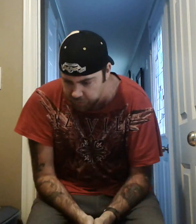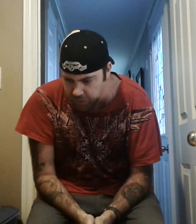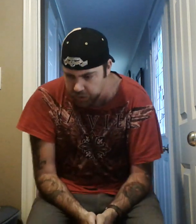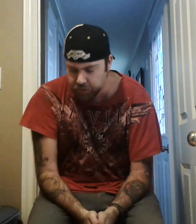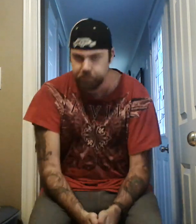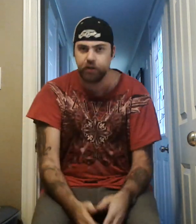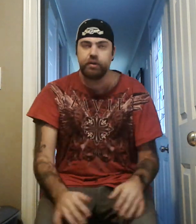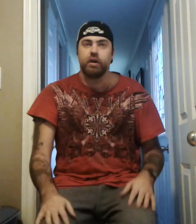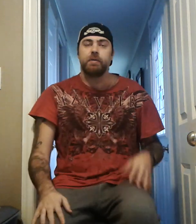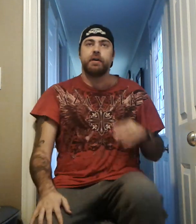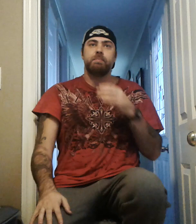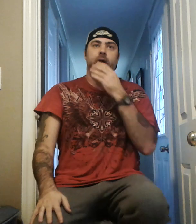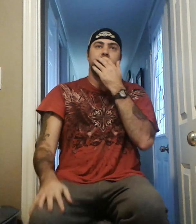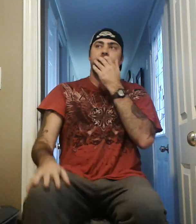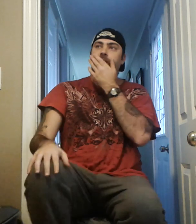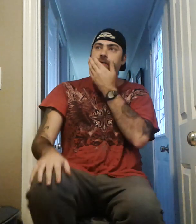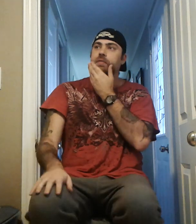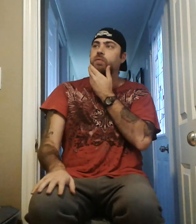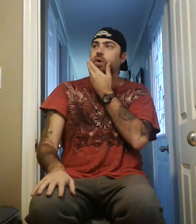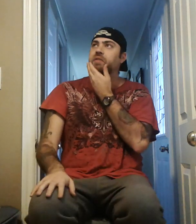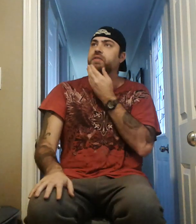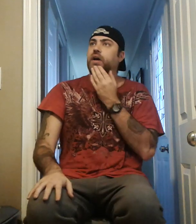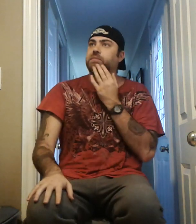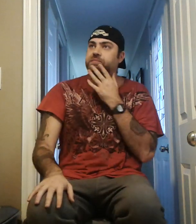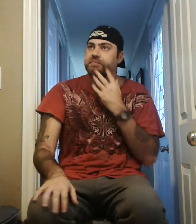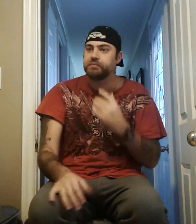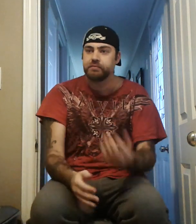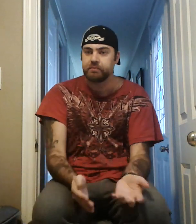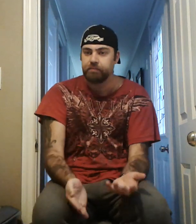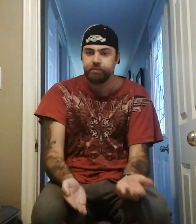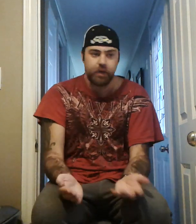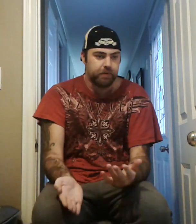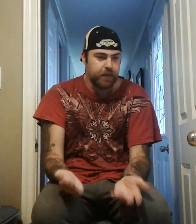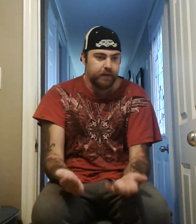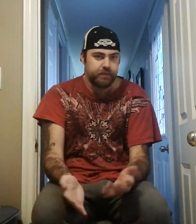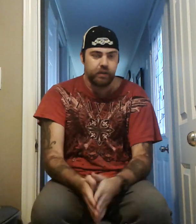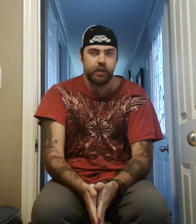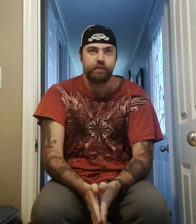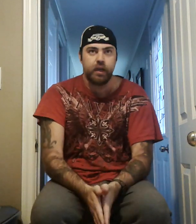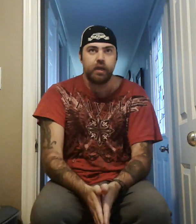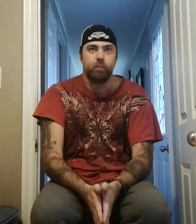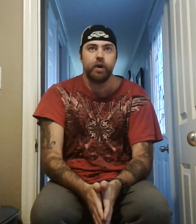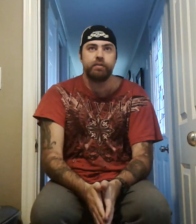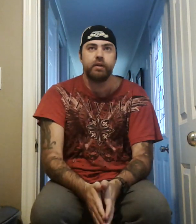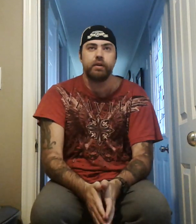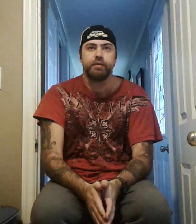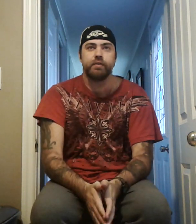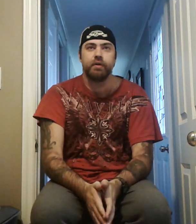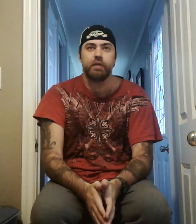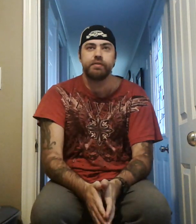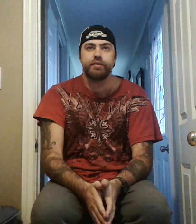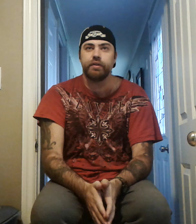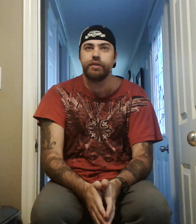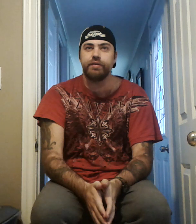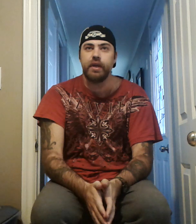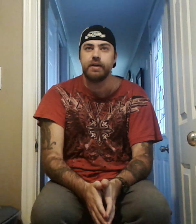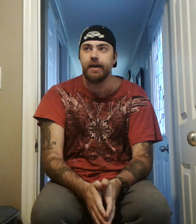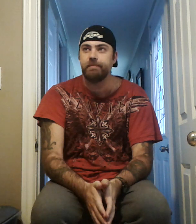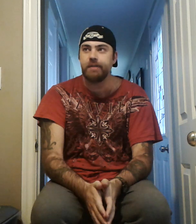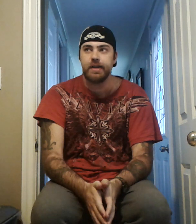probably, you know, my, my, my favorite ones, um, but amazing, like, man, won the Survivor Series, and, um, man,